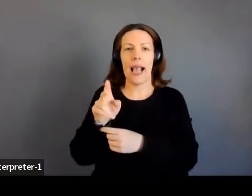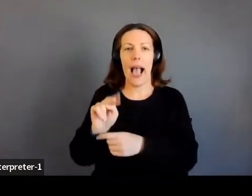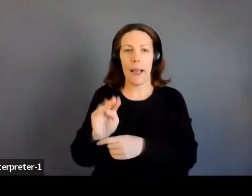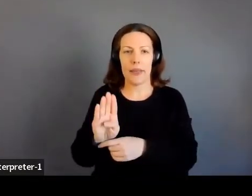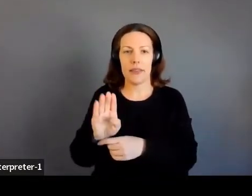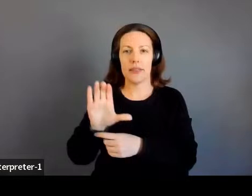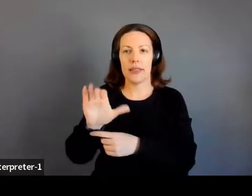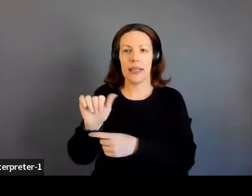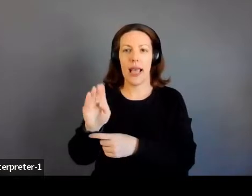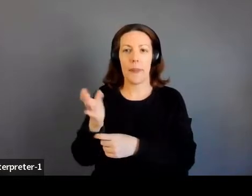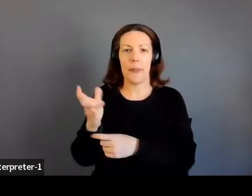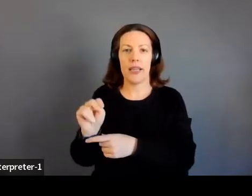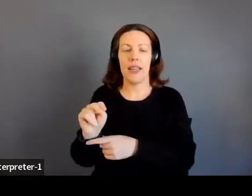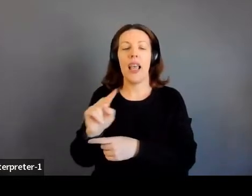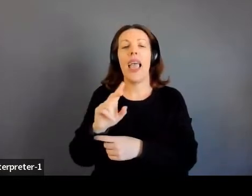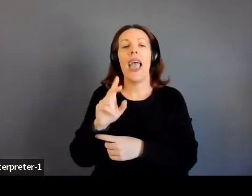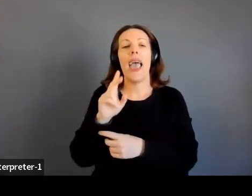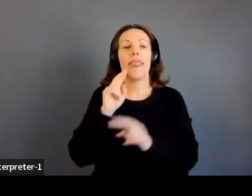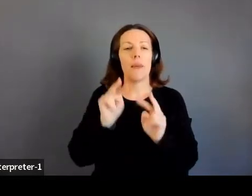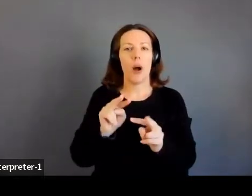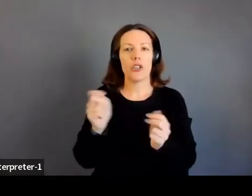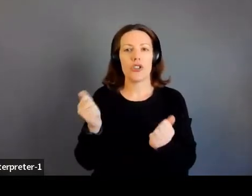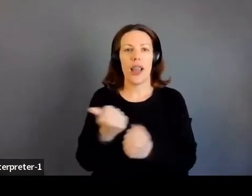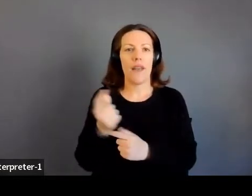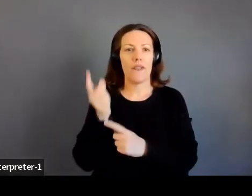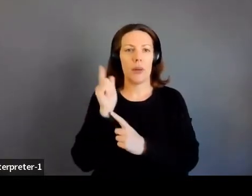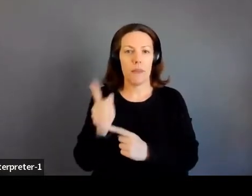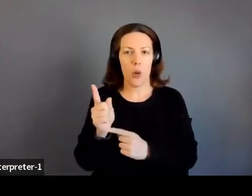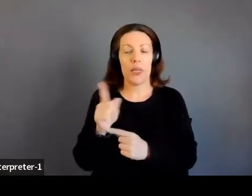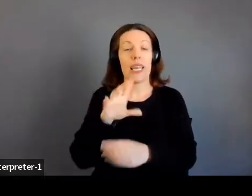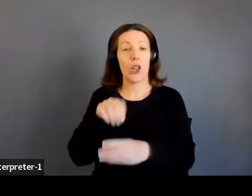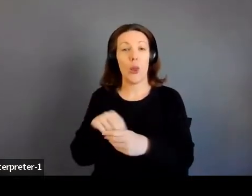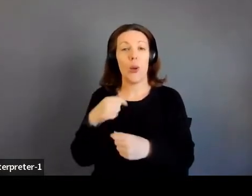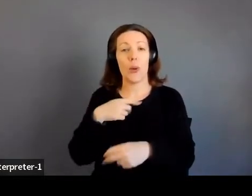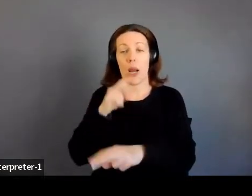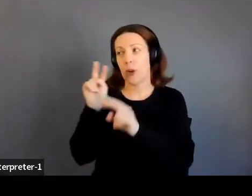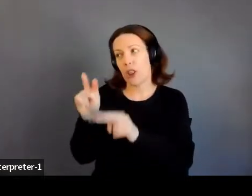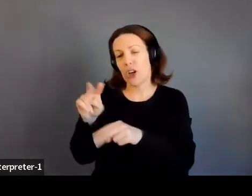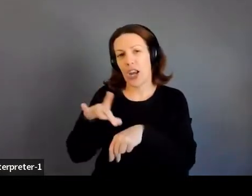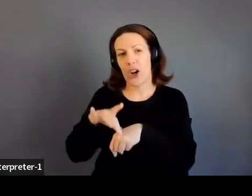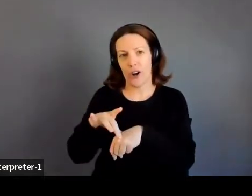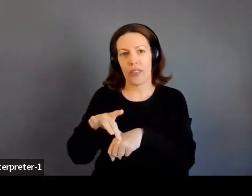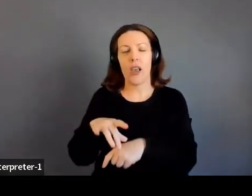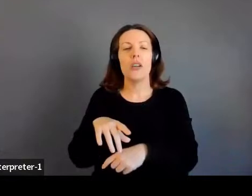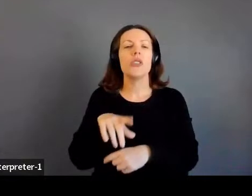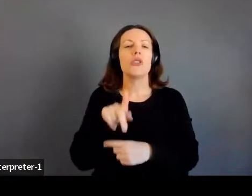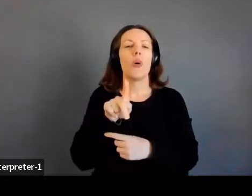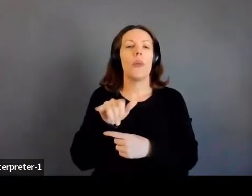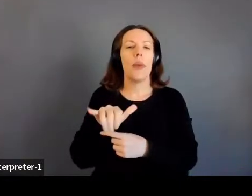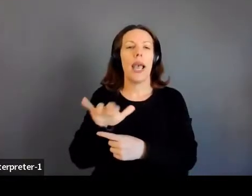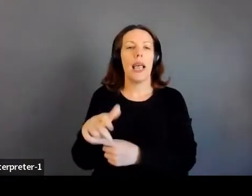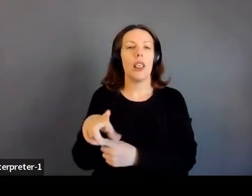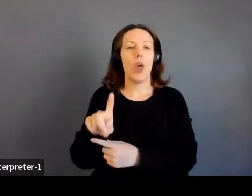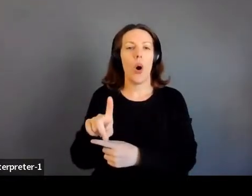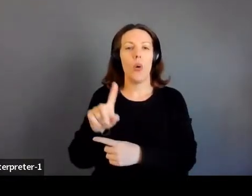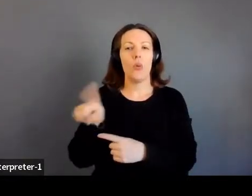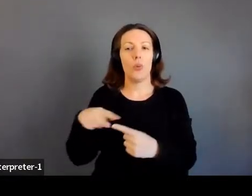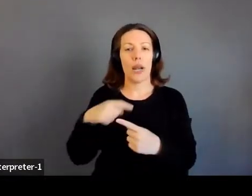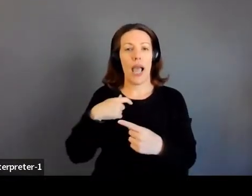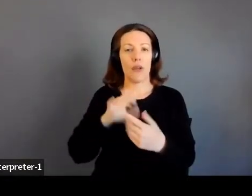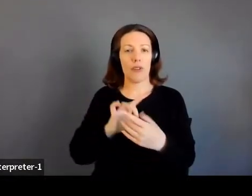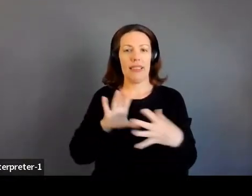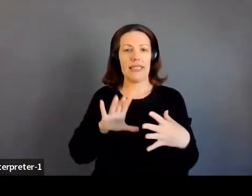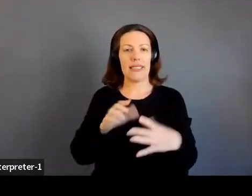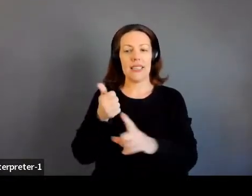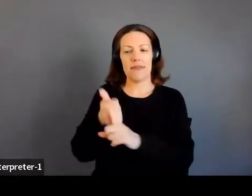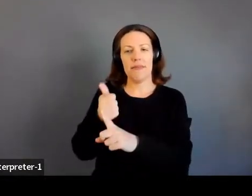including earth observation time to look out the window. But the payload immediately, when I released it, behaved in a